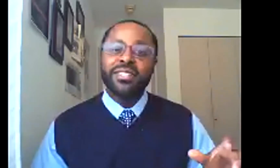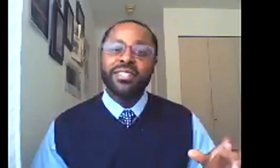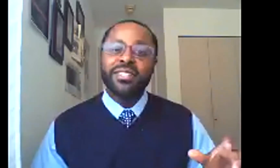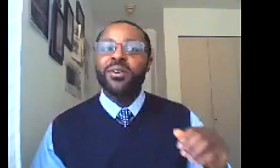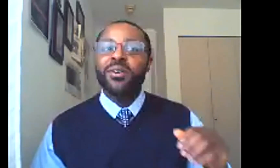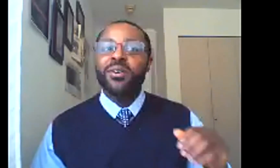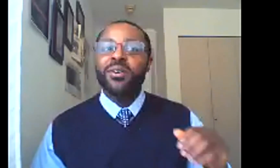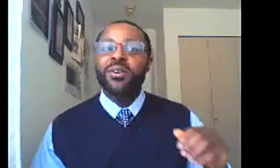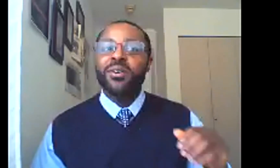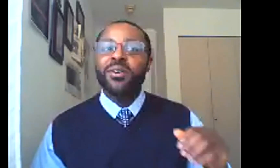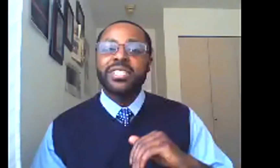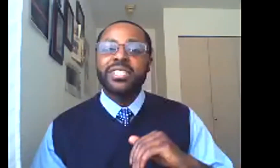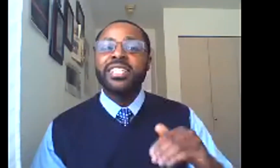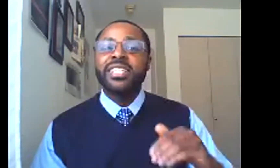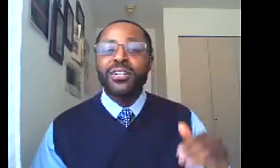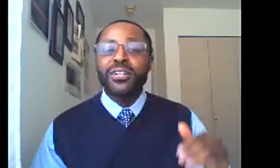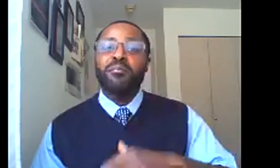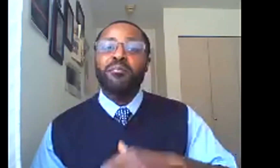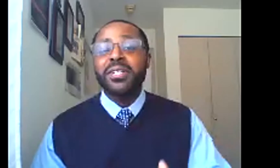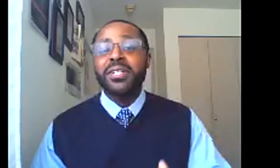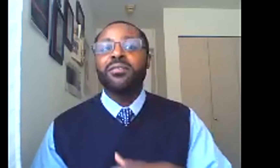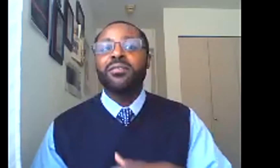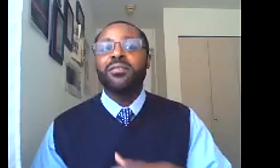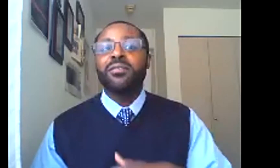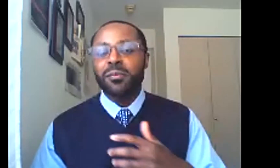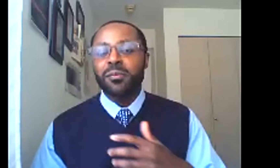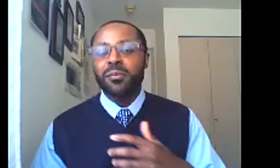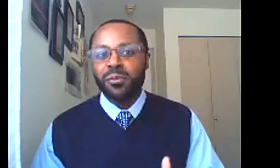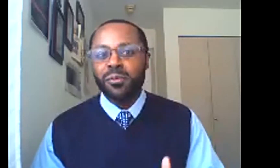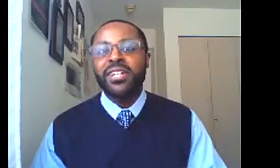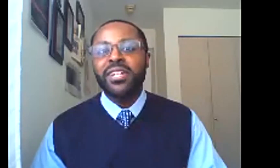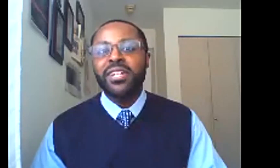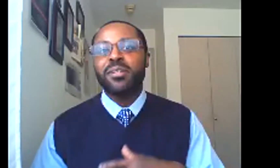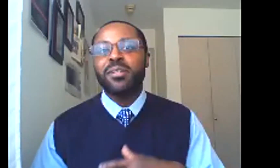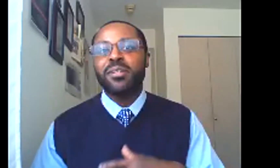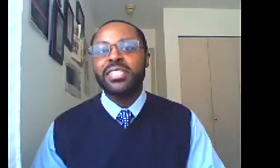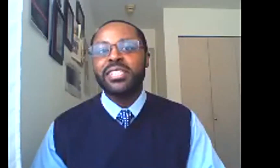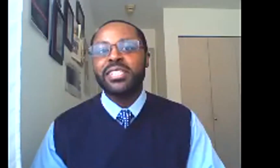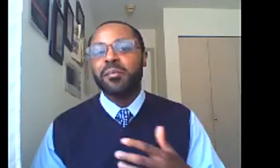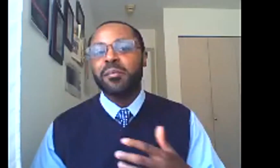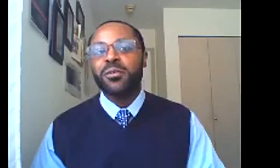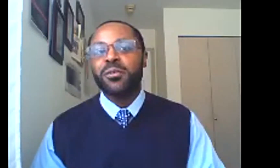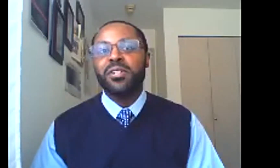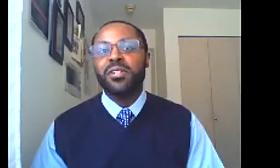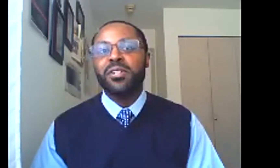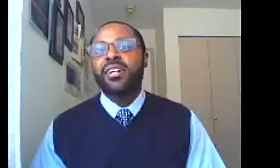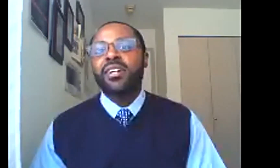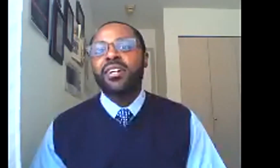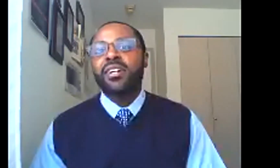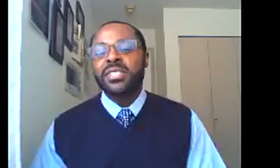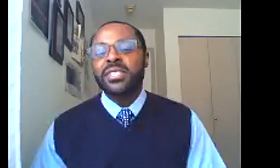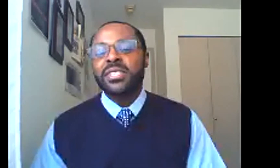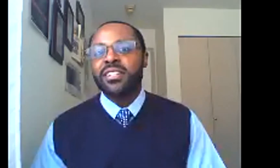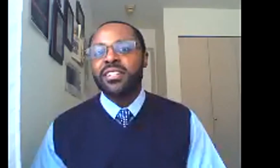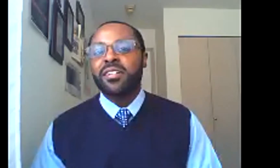happened before then was many years of this building a base, right? People who were organized, people who are building relationships, people who